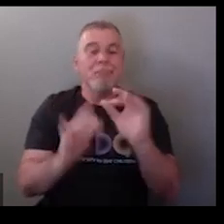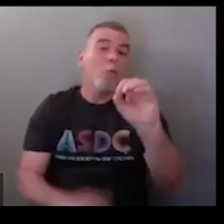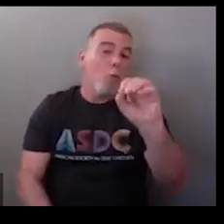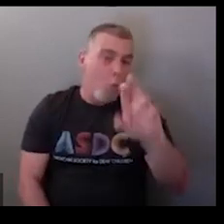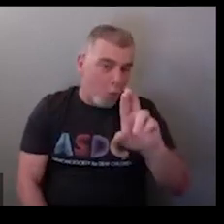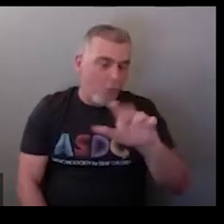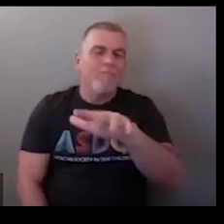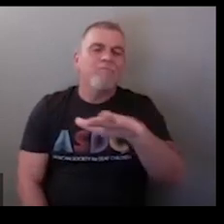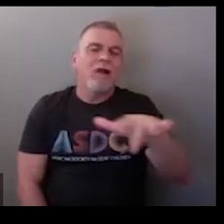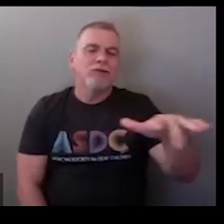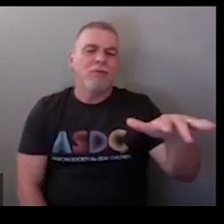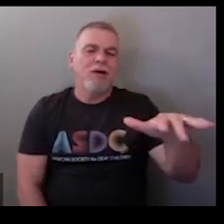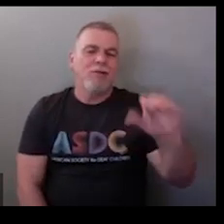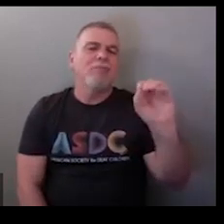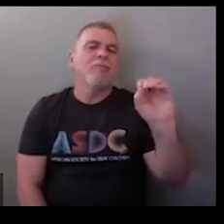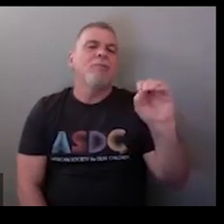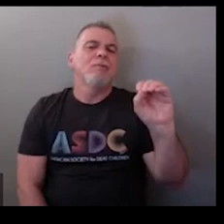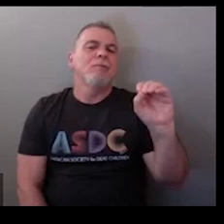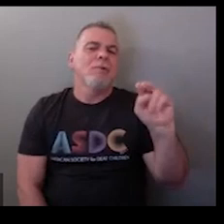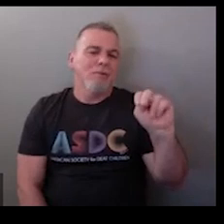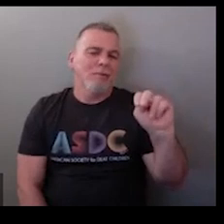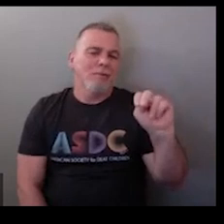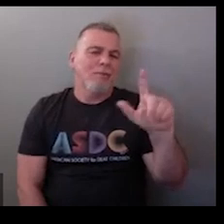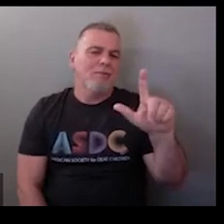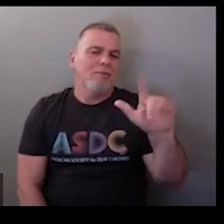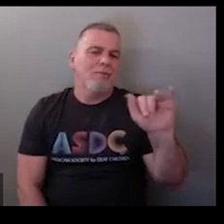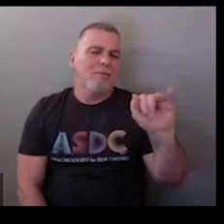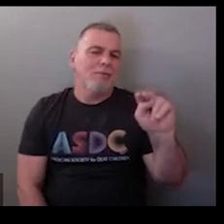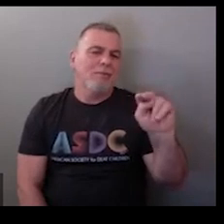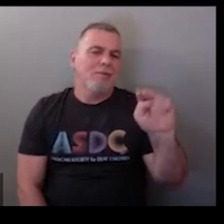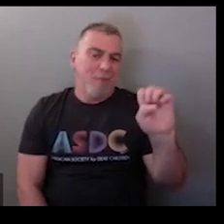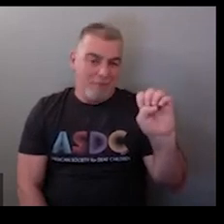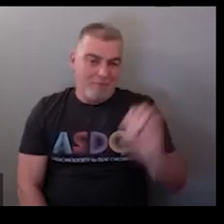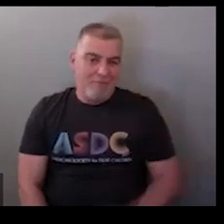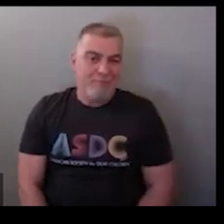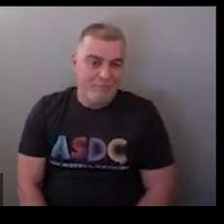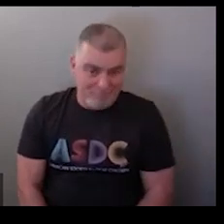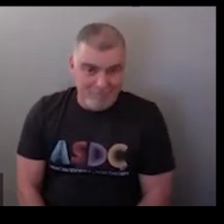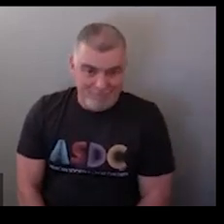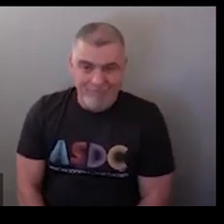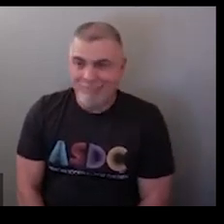connected or you can finger spell it o-n-l-i-n-e